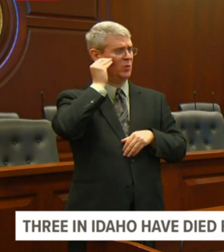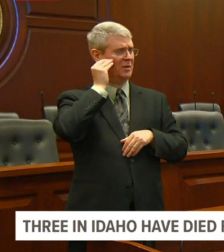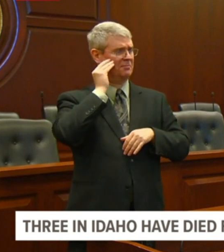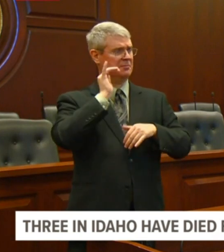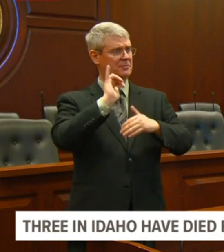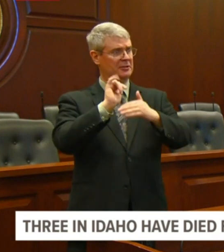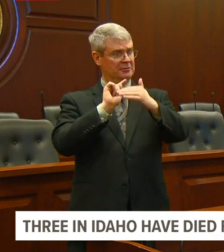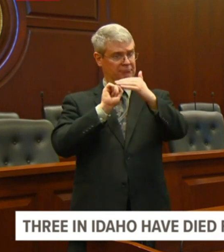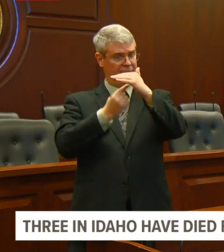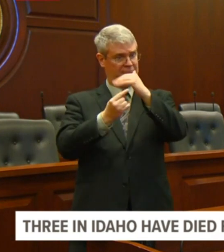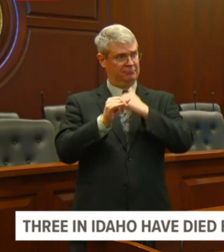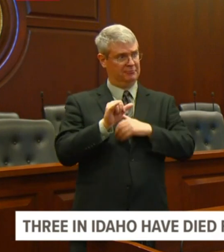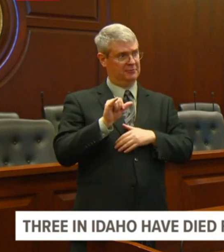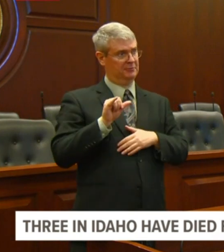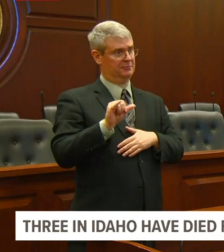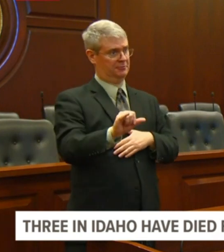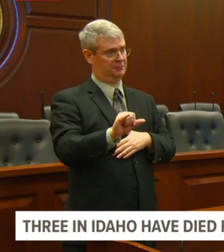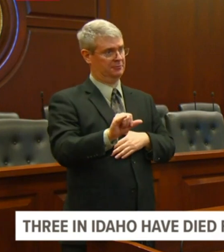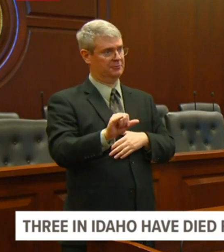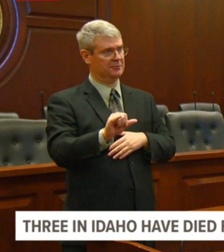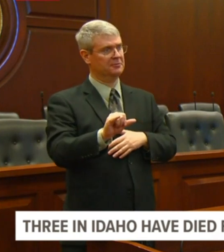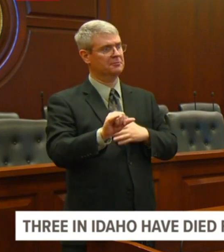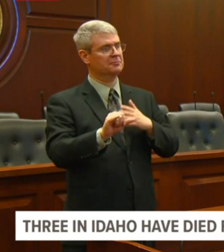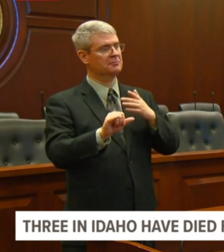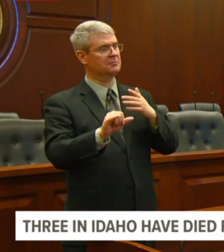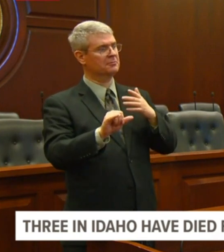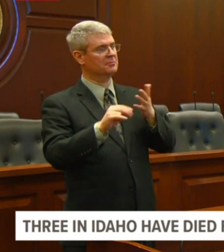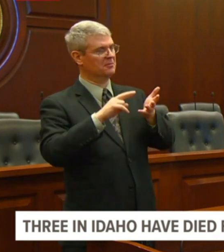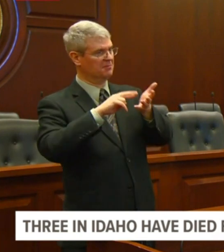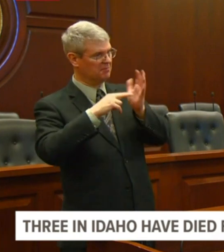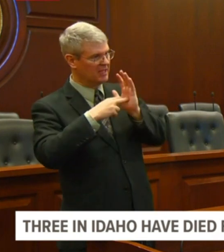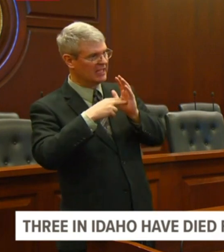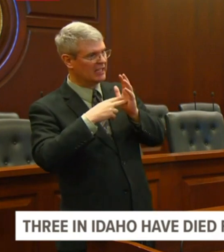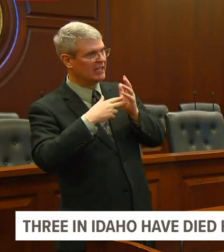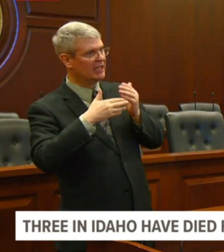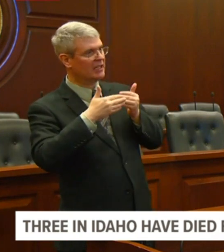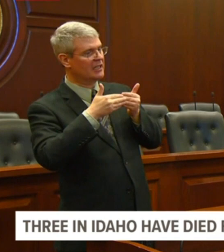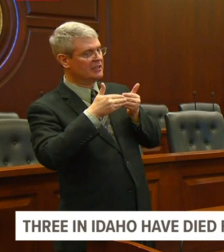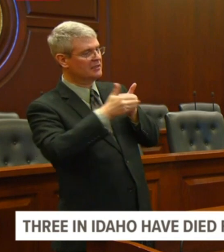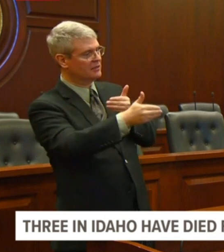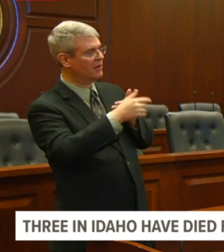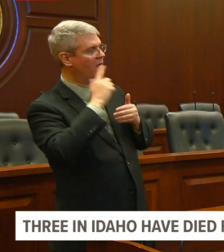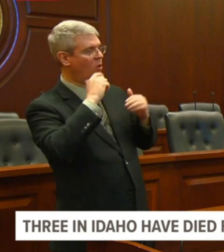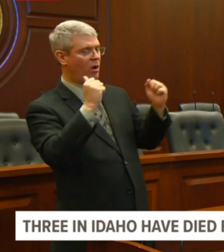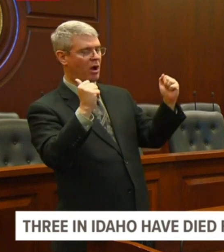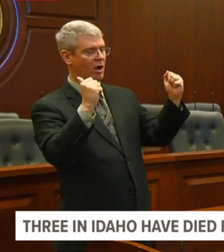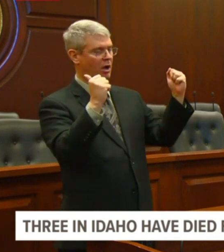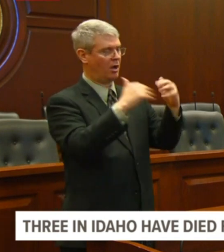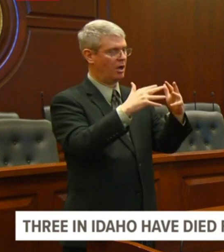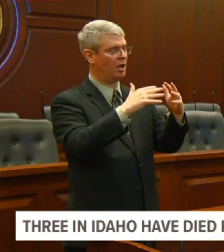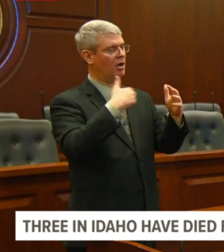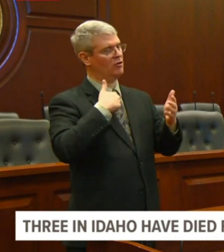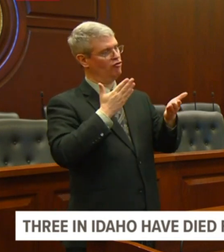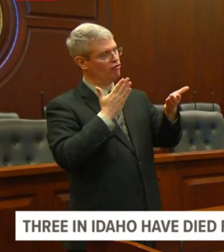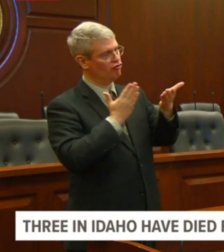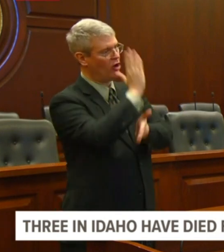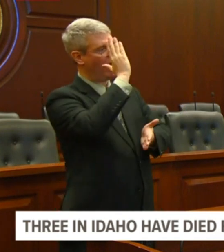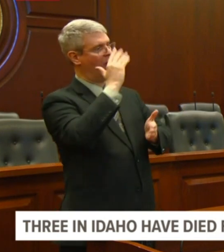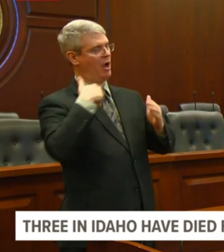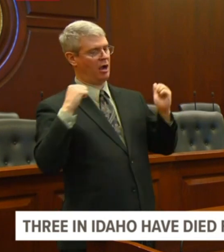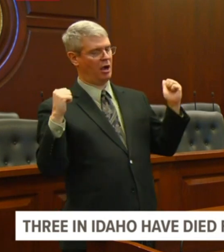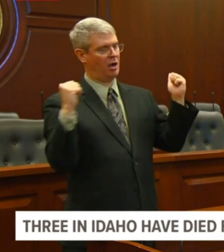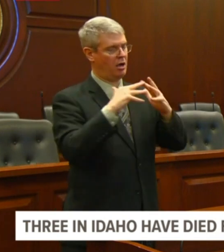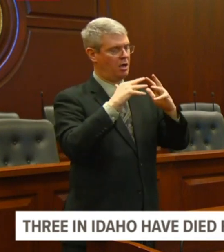amendment rights of Idahoans hoping to Well, it's, uh, just like at the national level, uh,